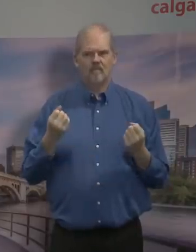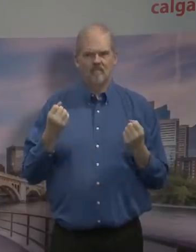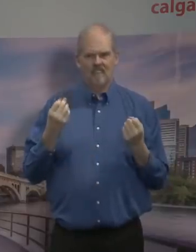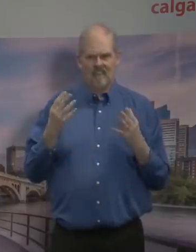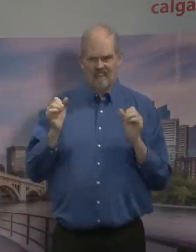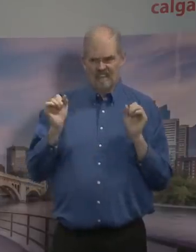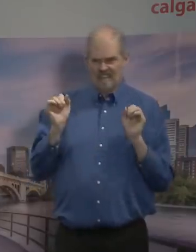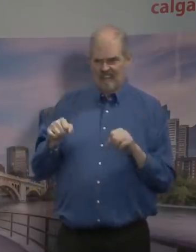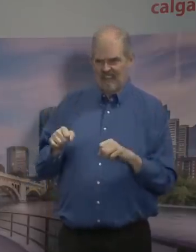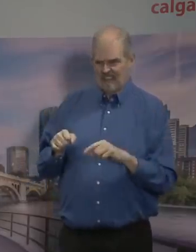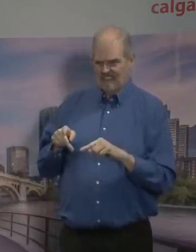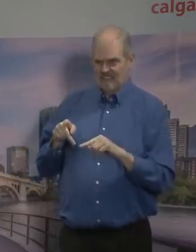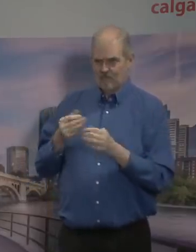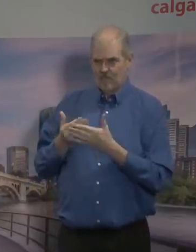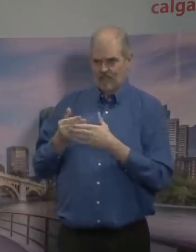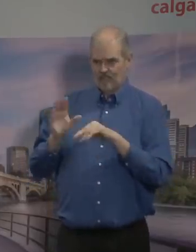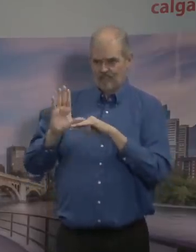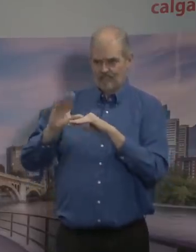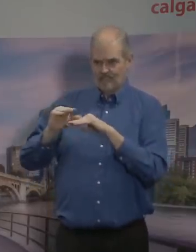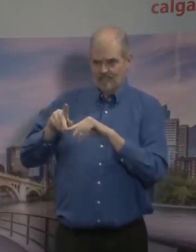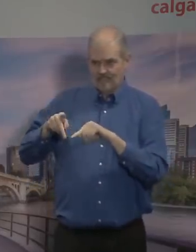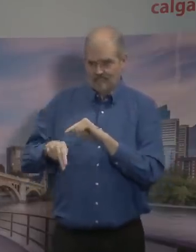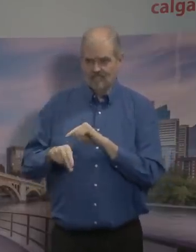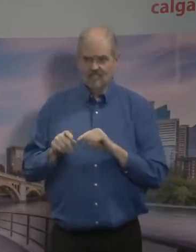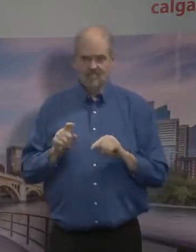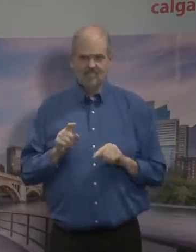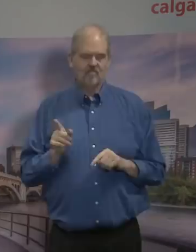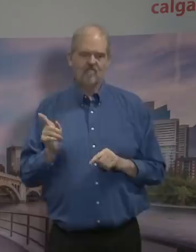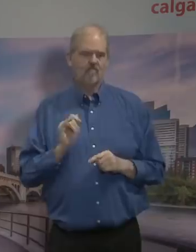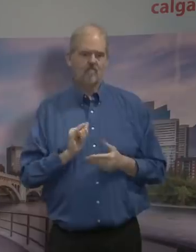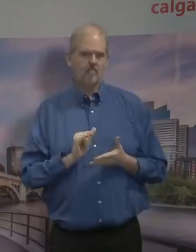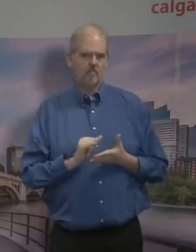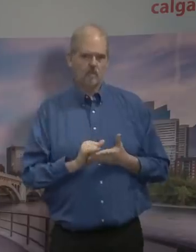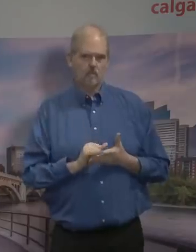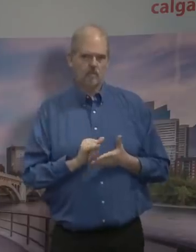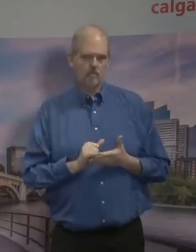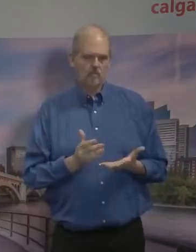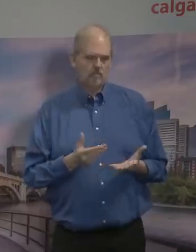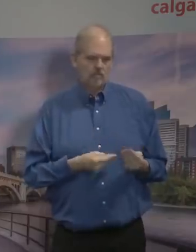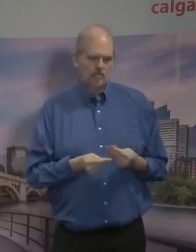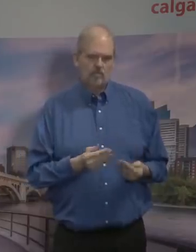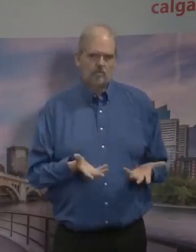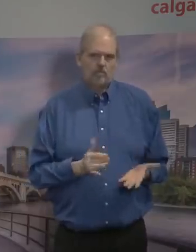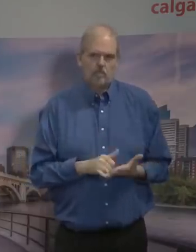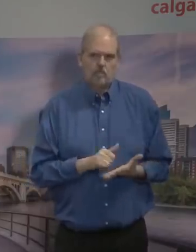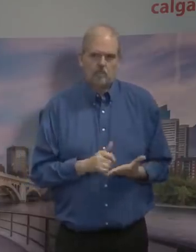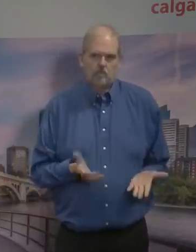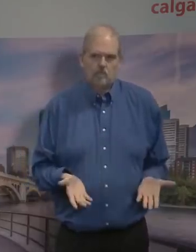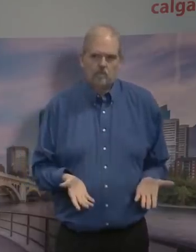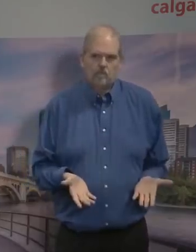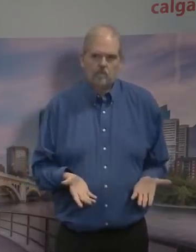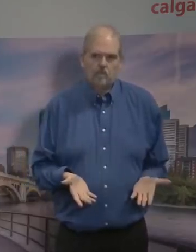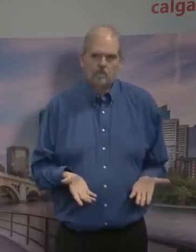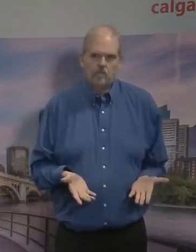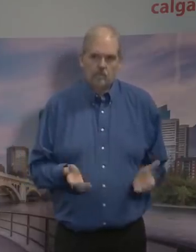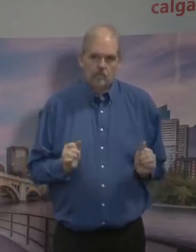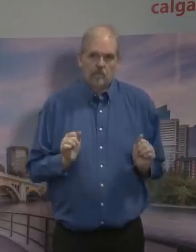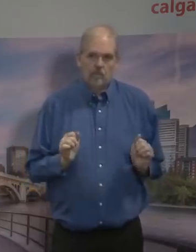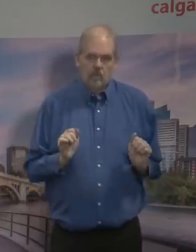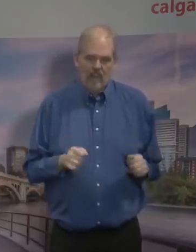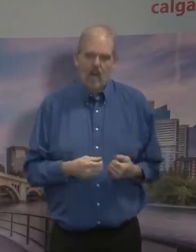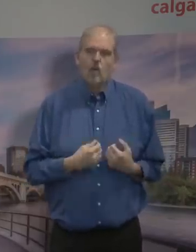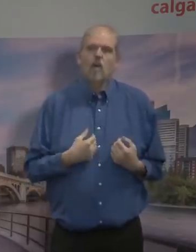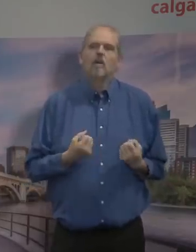straight. That is impossible. For us to lose up to 10% of our entire